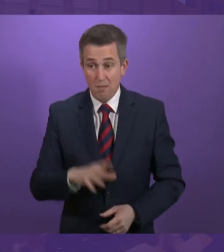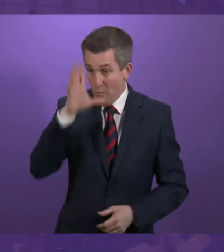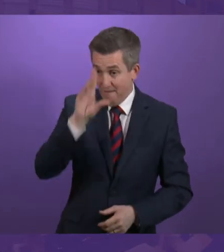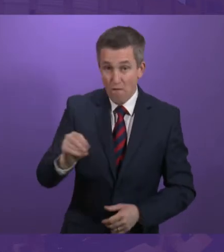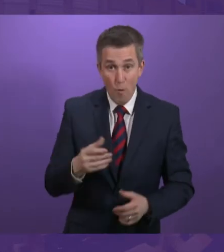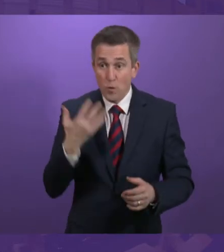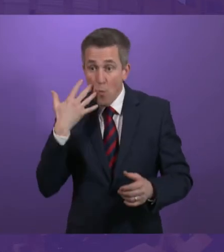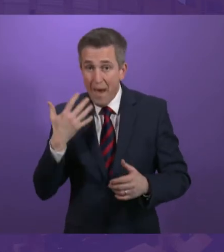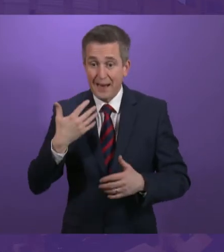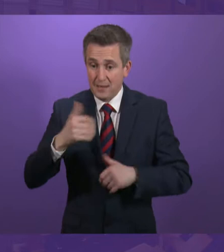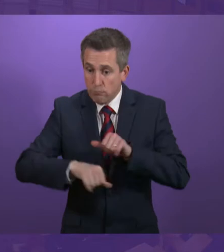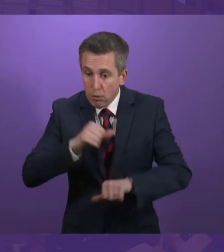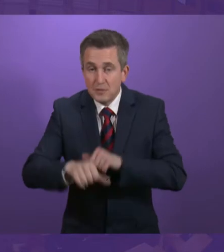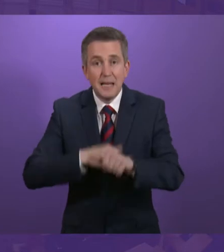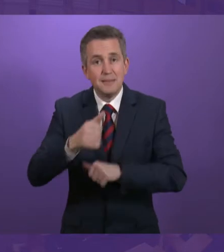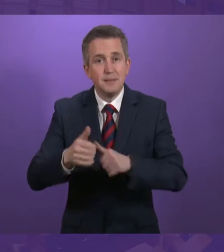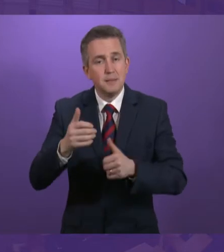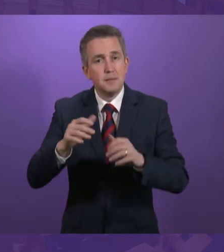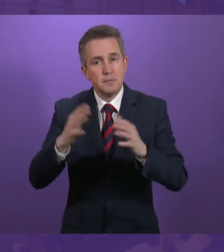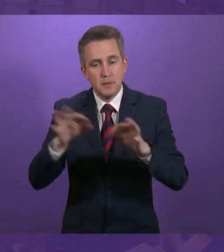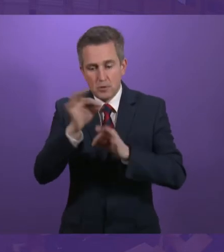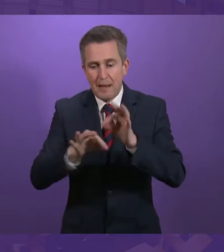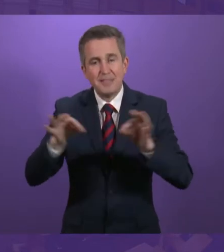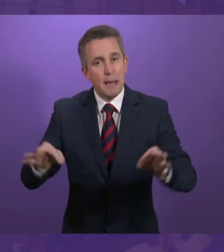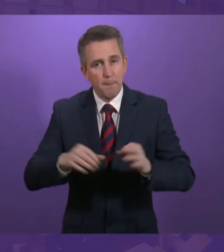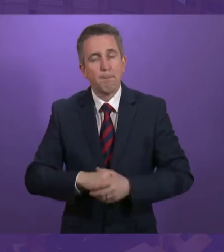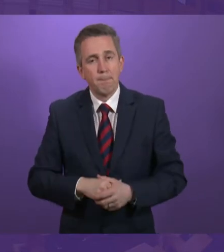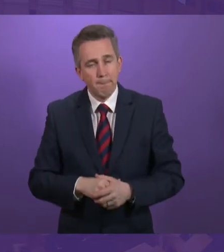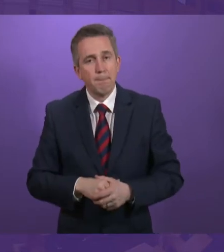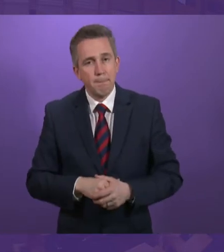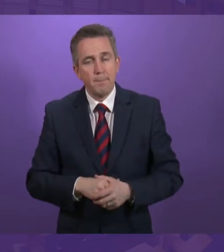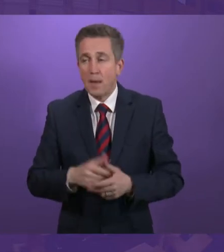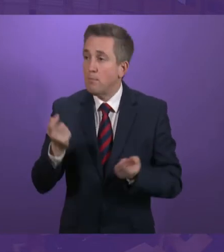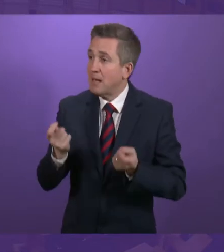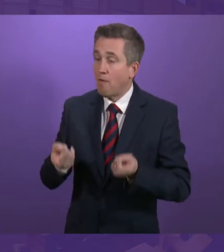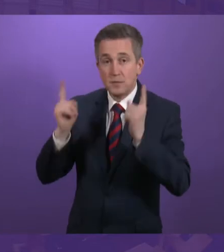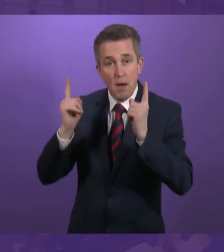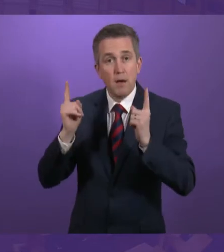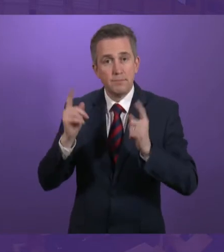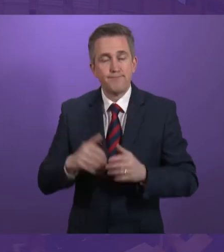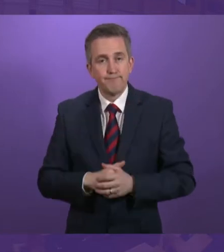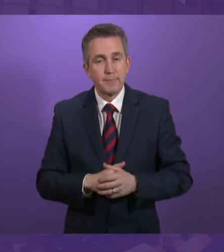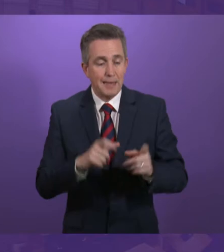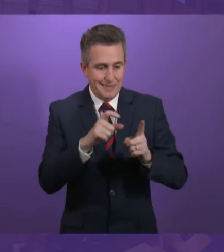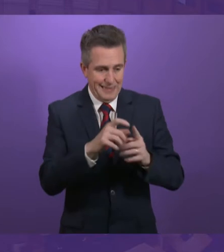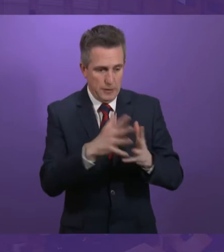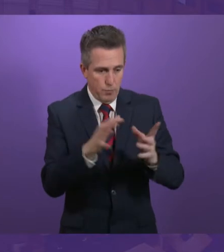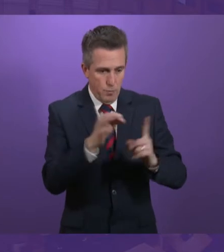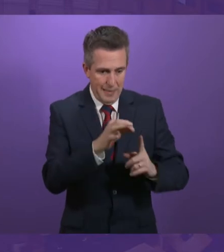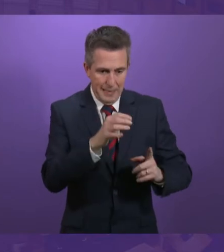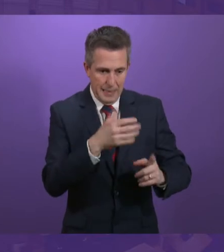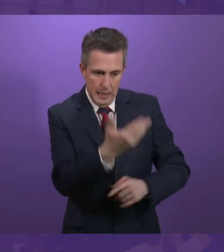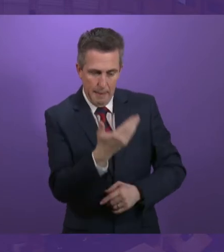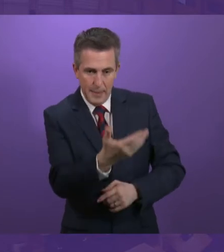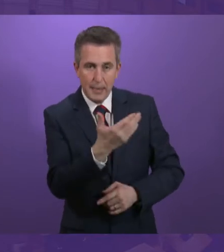when, before and during the process. Presiding officer we will start the work of transferring people from the DWP to our